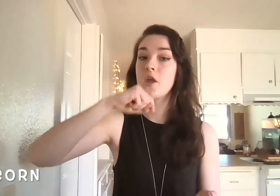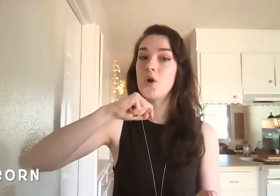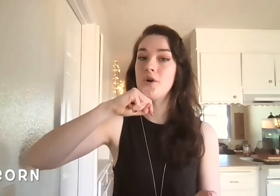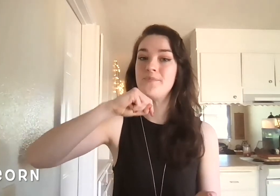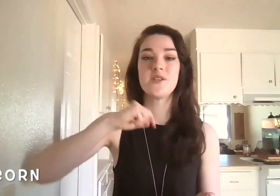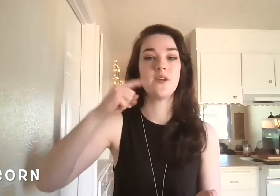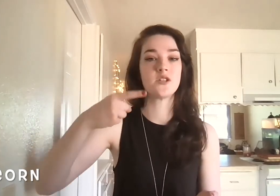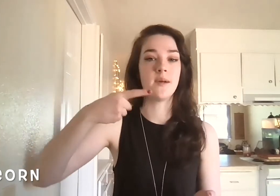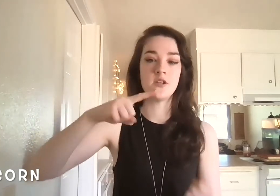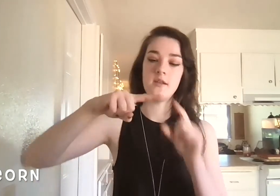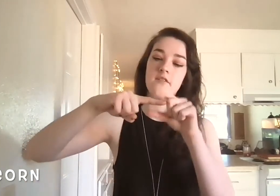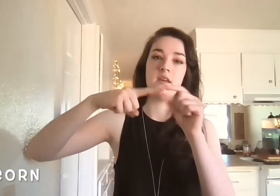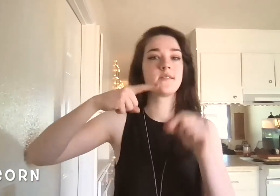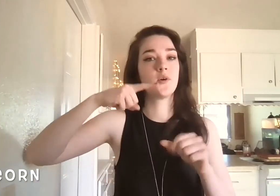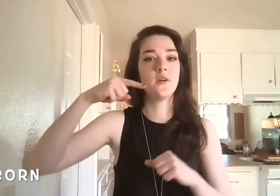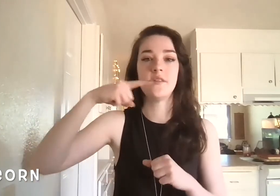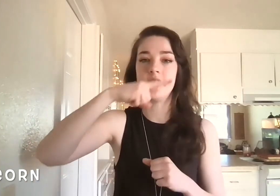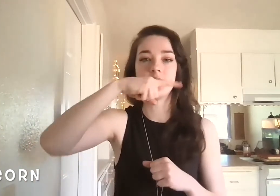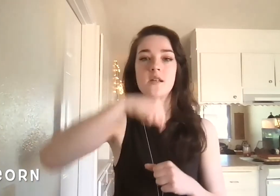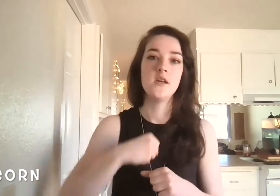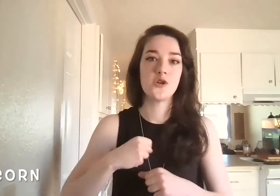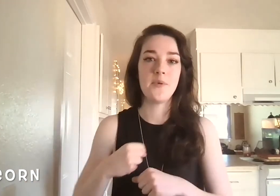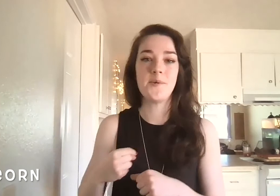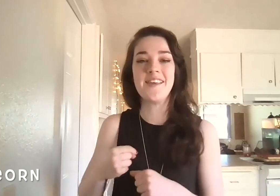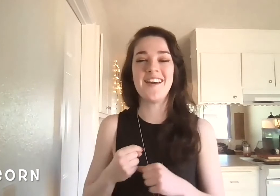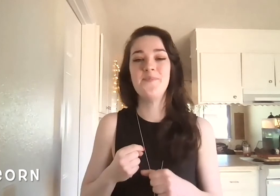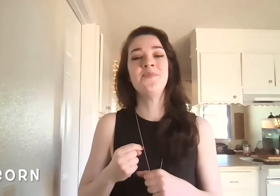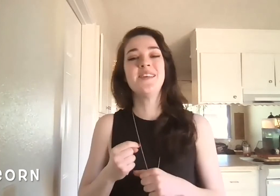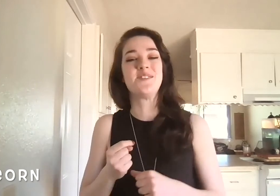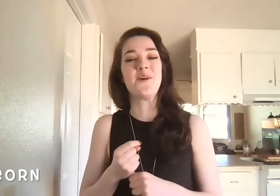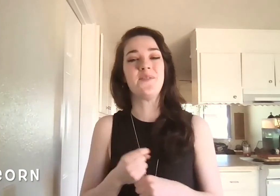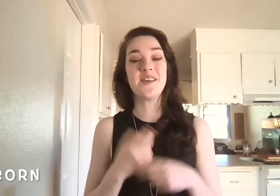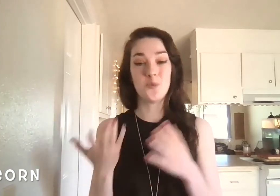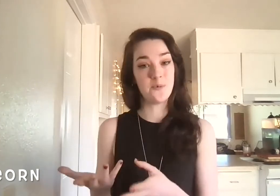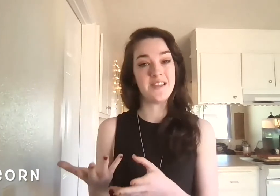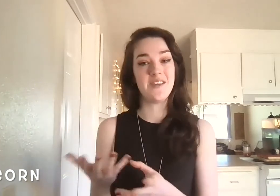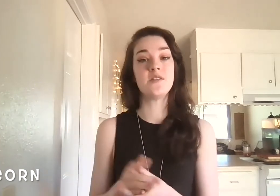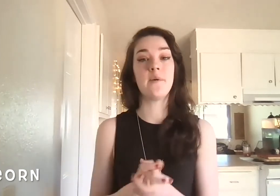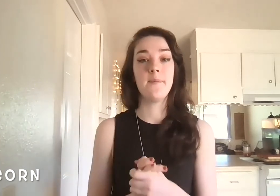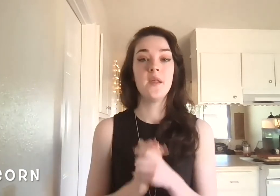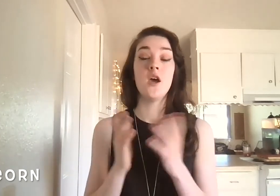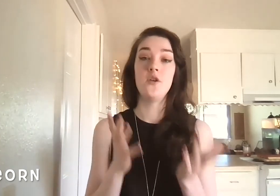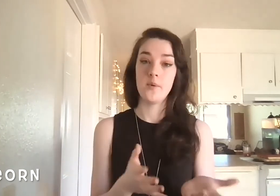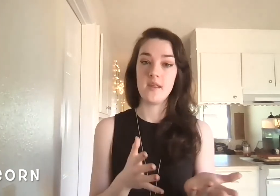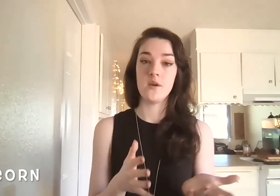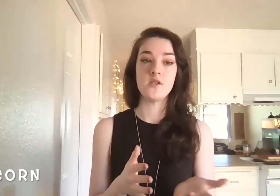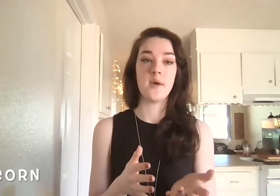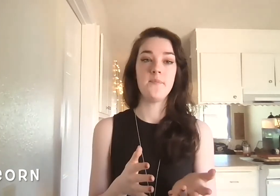Corn. So you're just imagining that your fingers are corn and then you're just chomping away at that. So that's one way that you can do it. Another way that you can do it